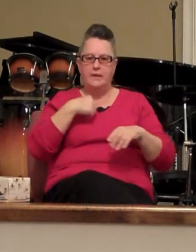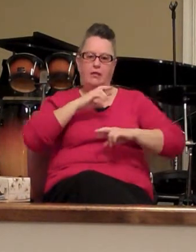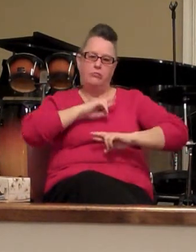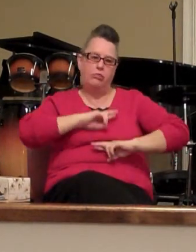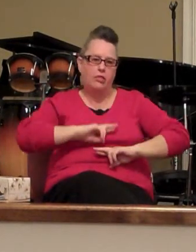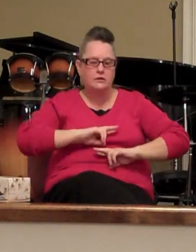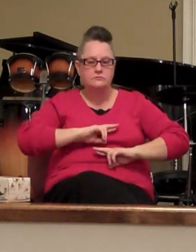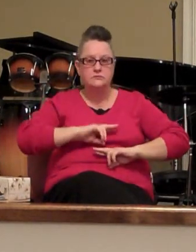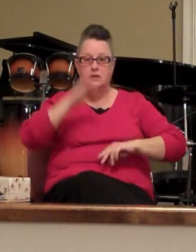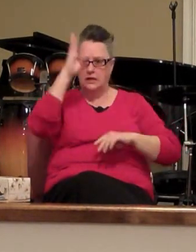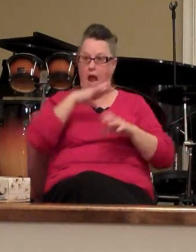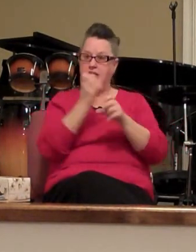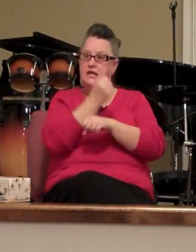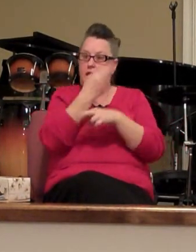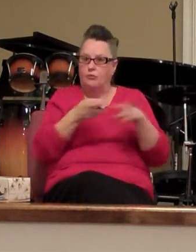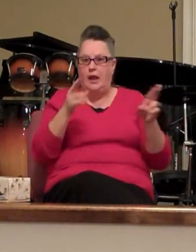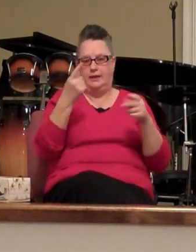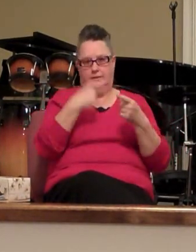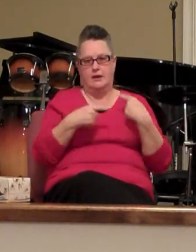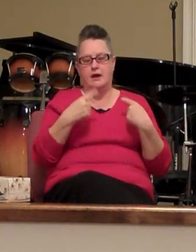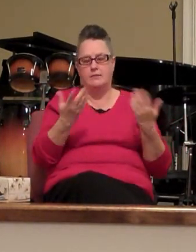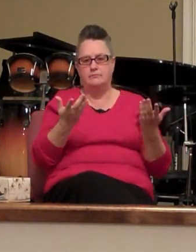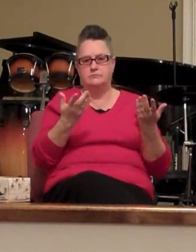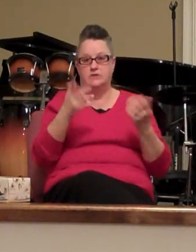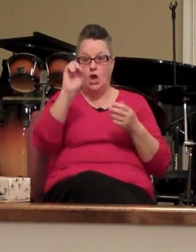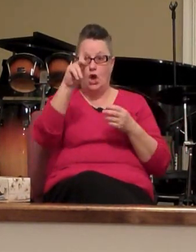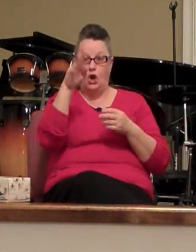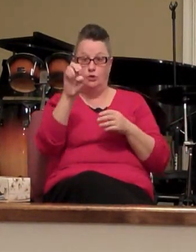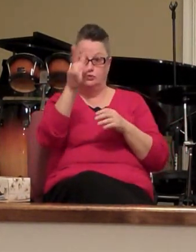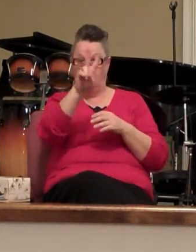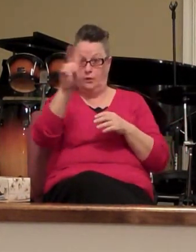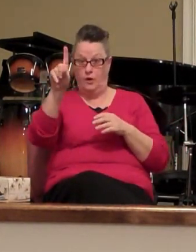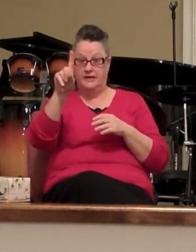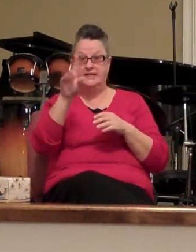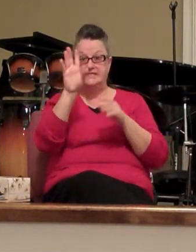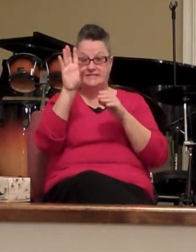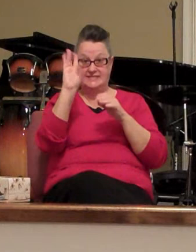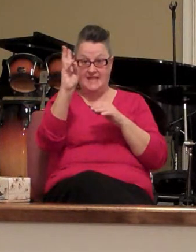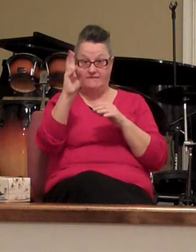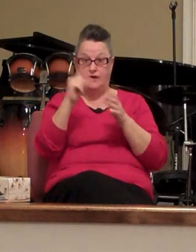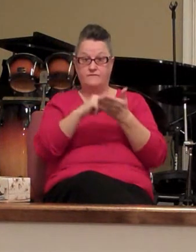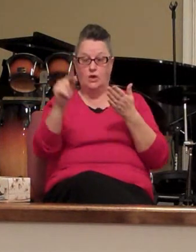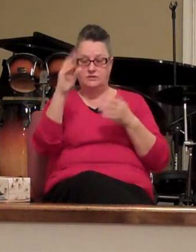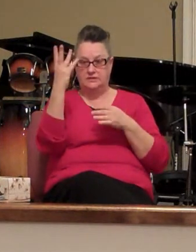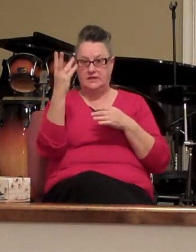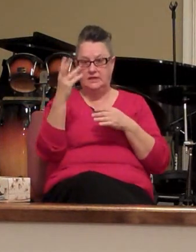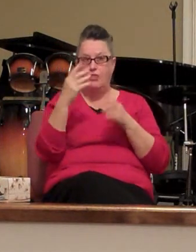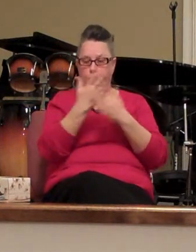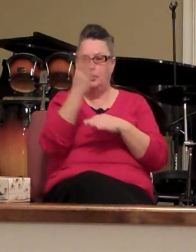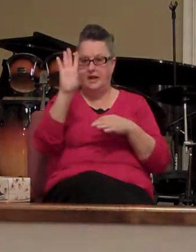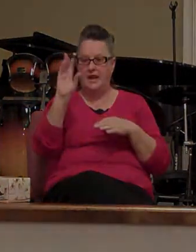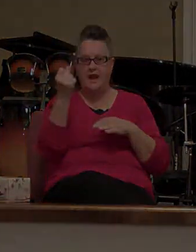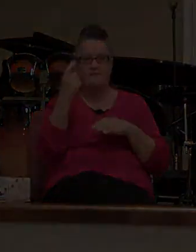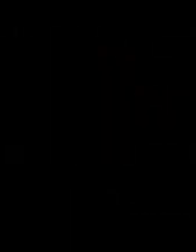God's getting ready to come Luke 21 and 7 verse 11 through 11 and they asked him